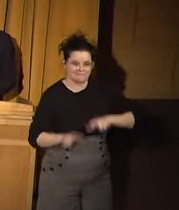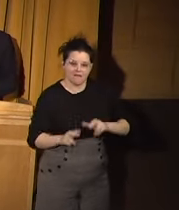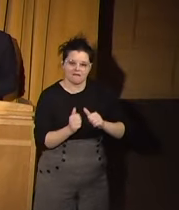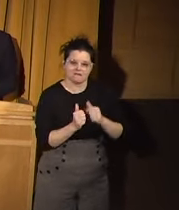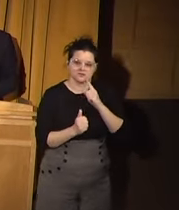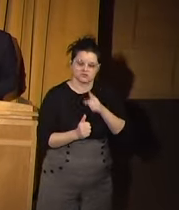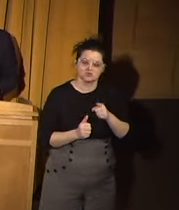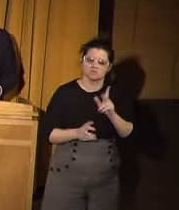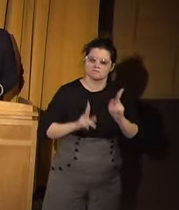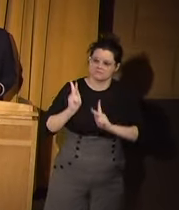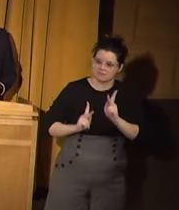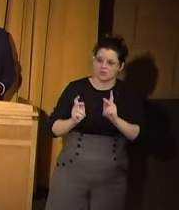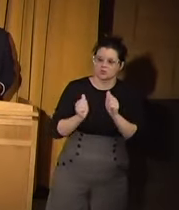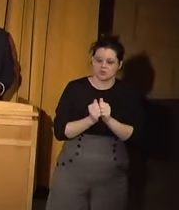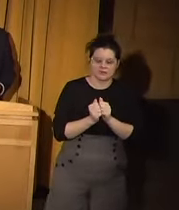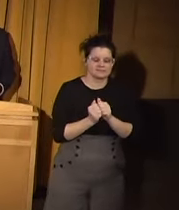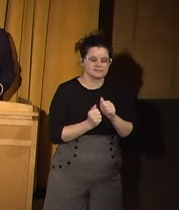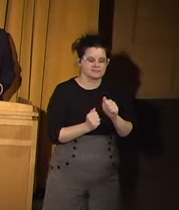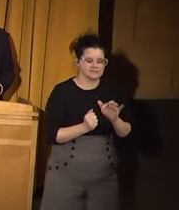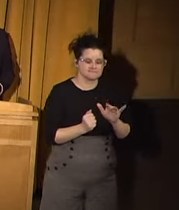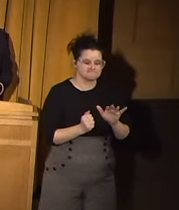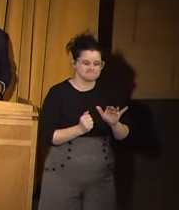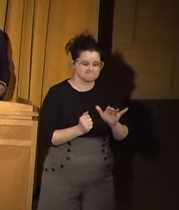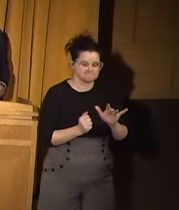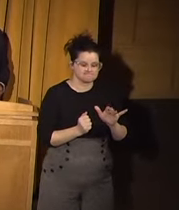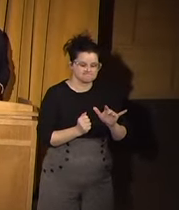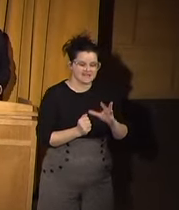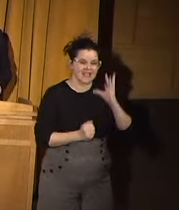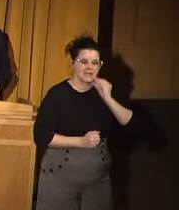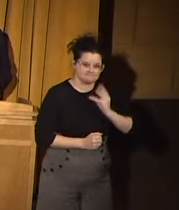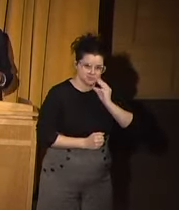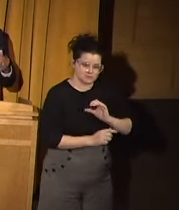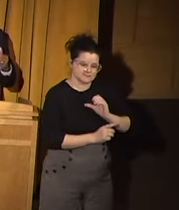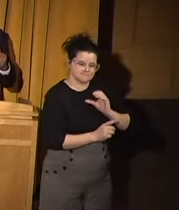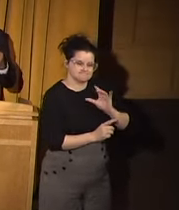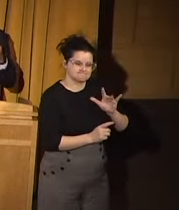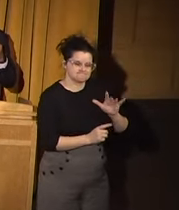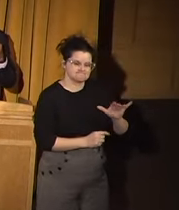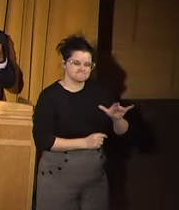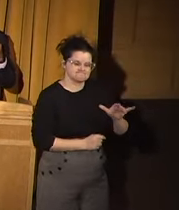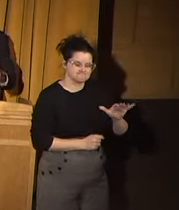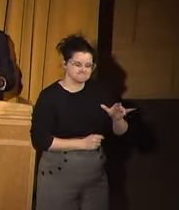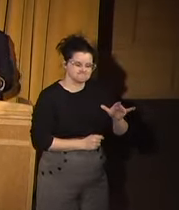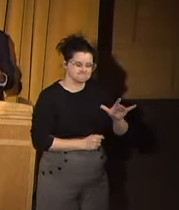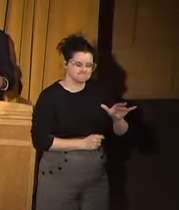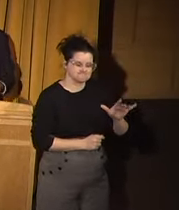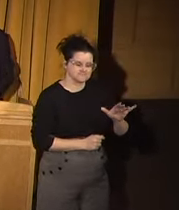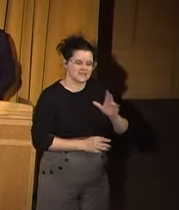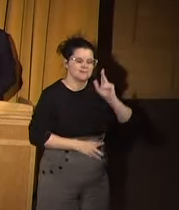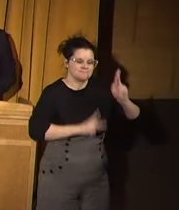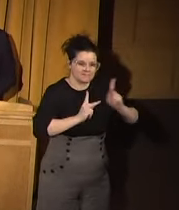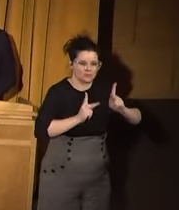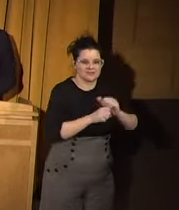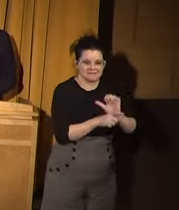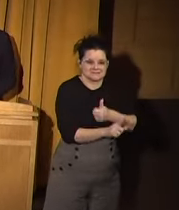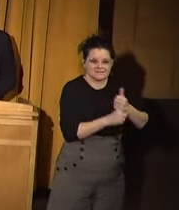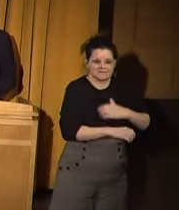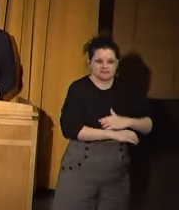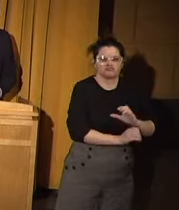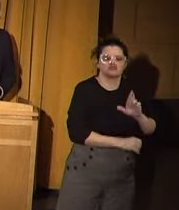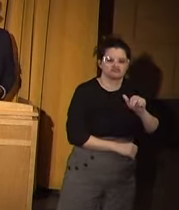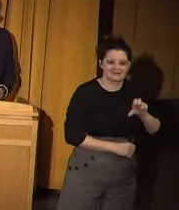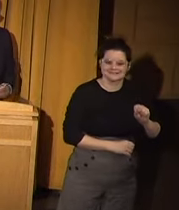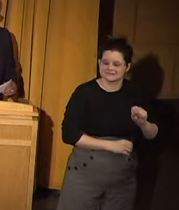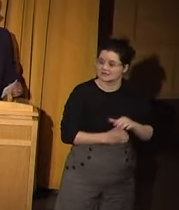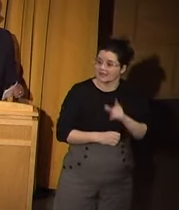to persons with experience and individuals in crisis and